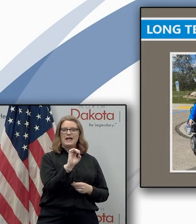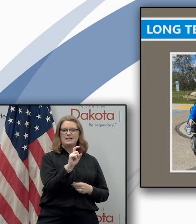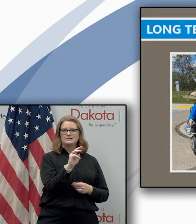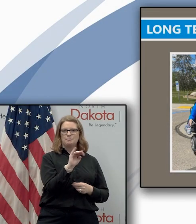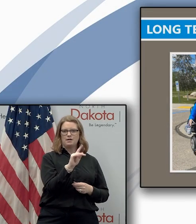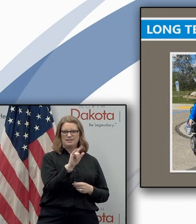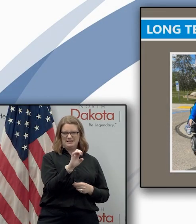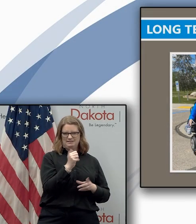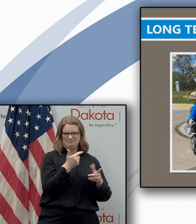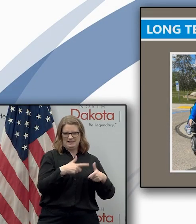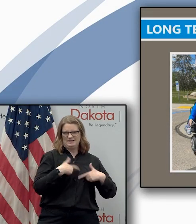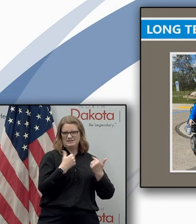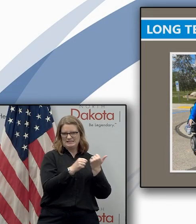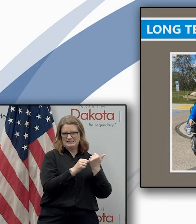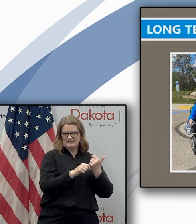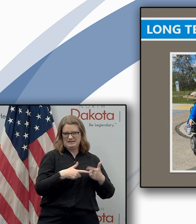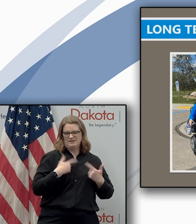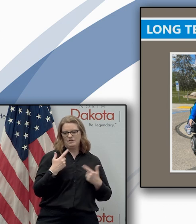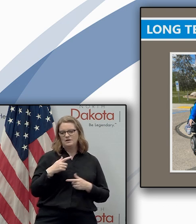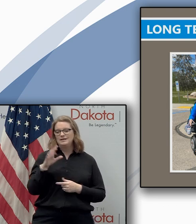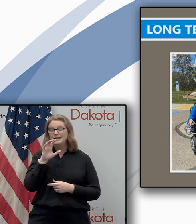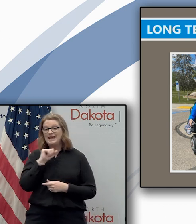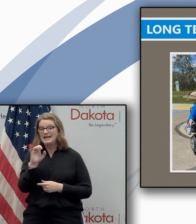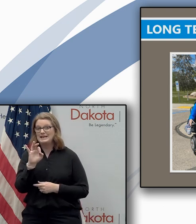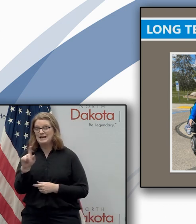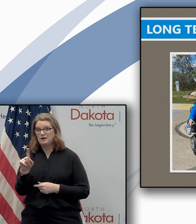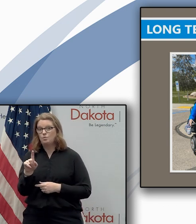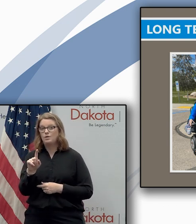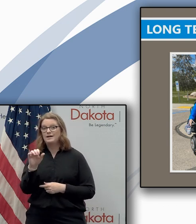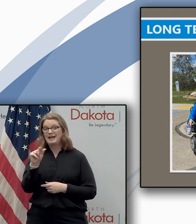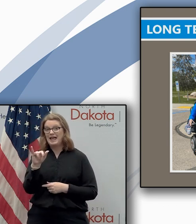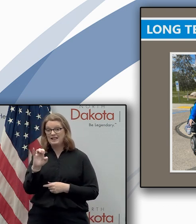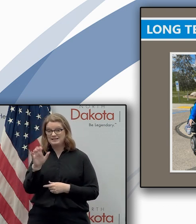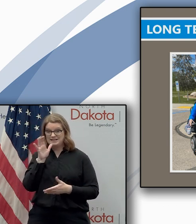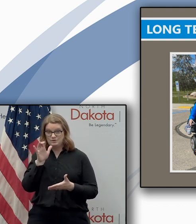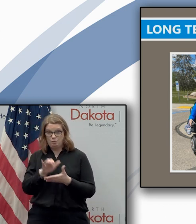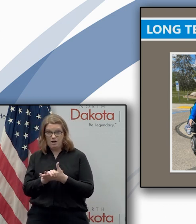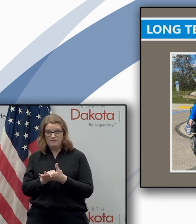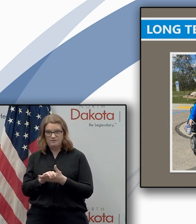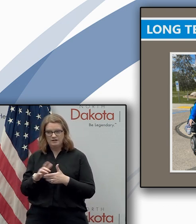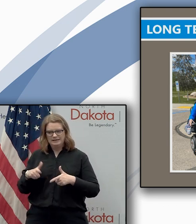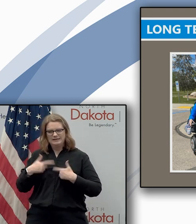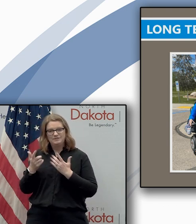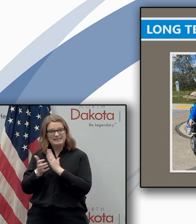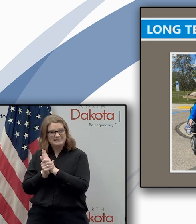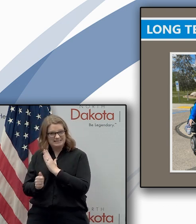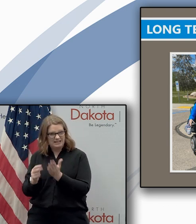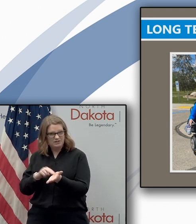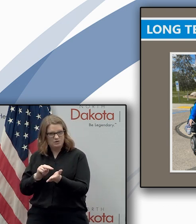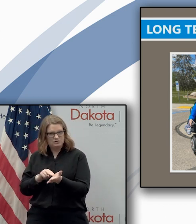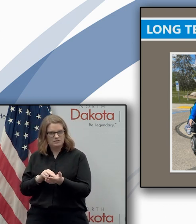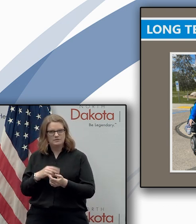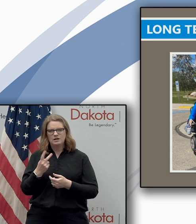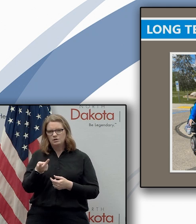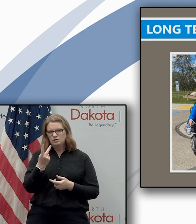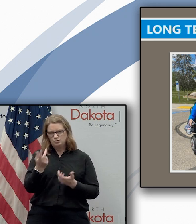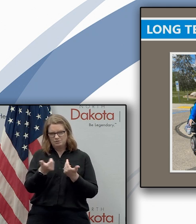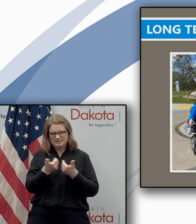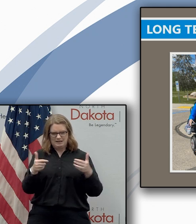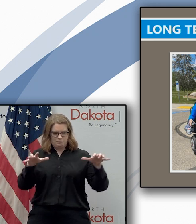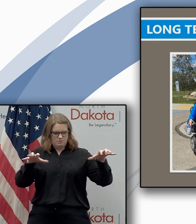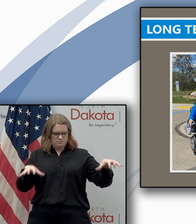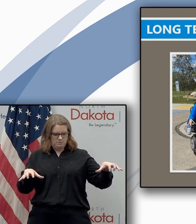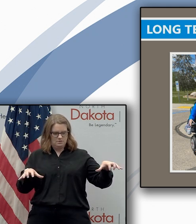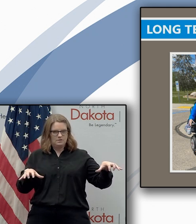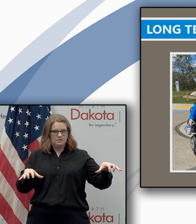assisted living uh and 91 year old alice mugley his wife uh lived in skilled nursing but those were two separate facilities they were